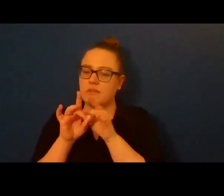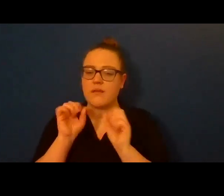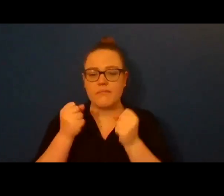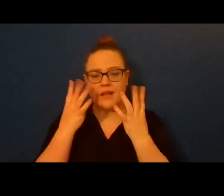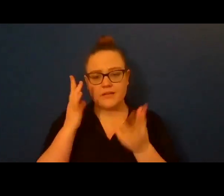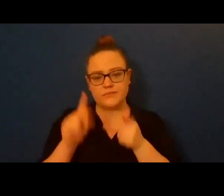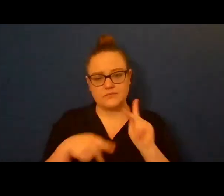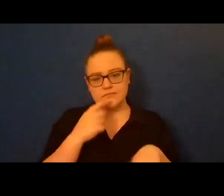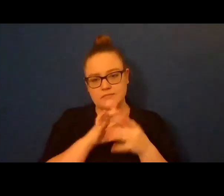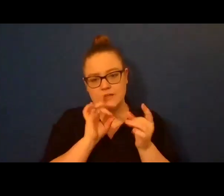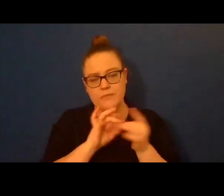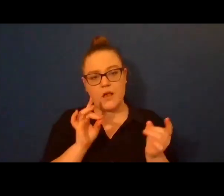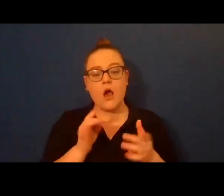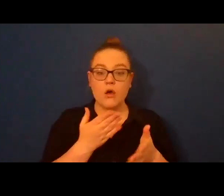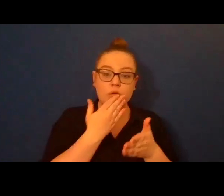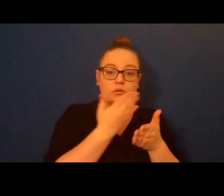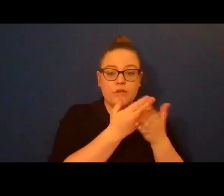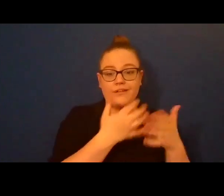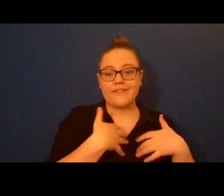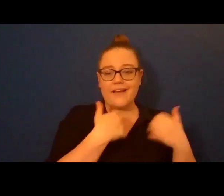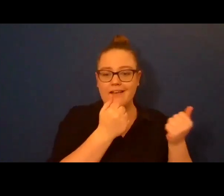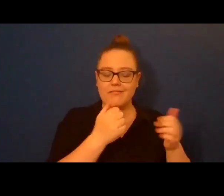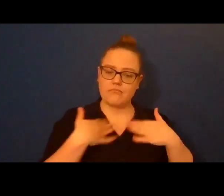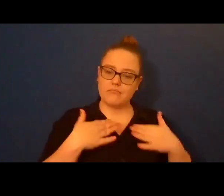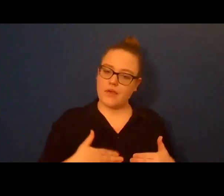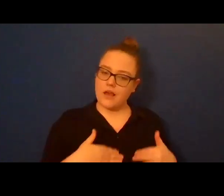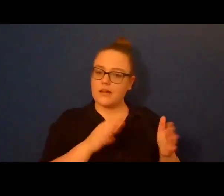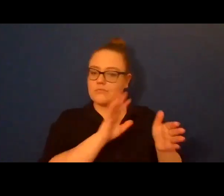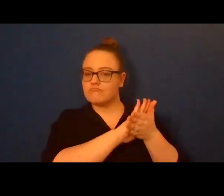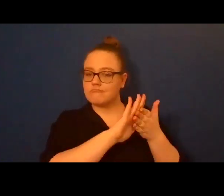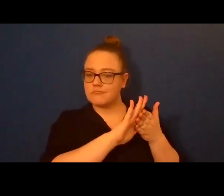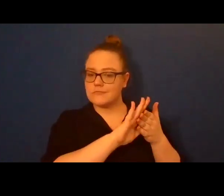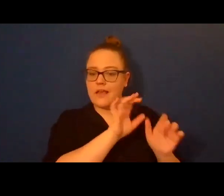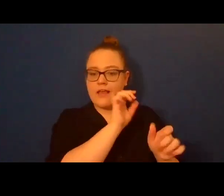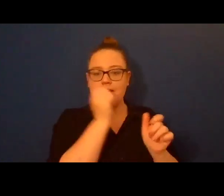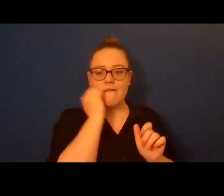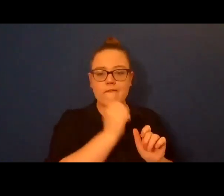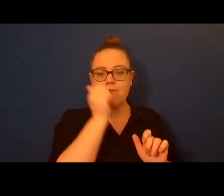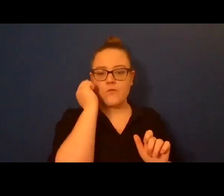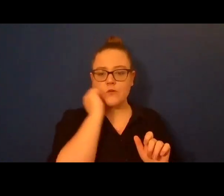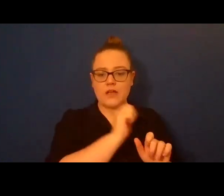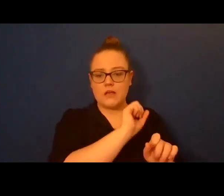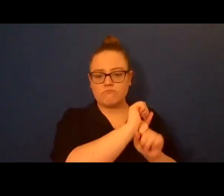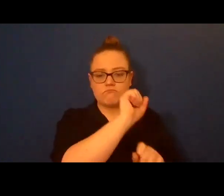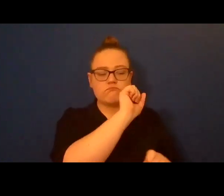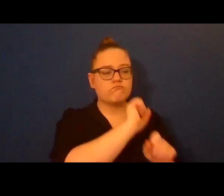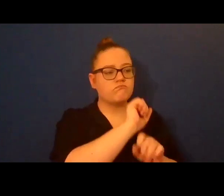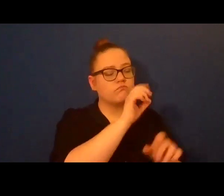we think that's worth working on every day. But somehow we give ourselves a pass when it comes to anger.